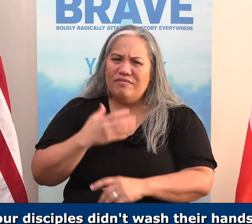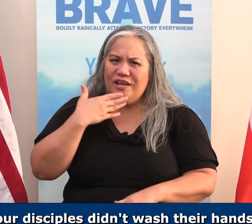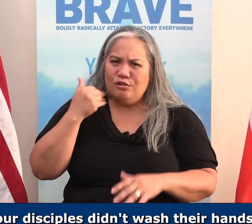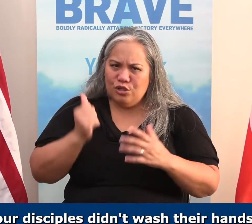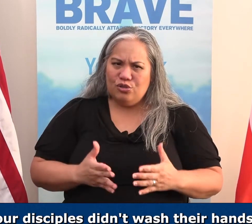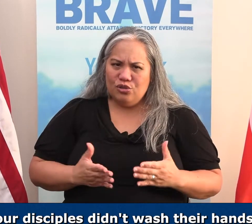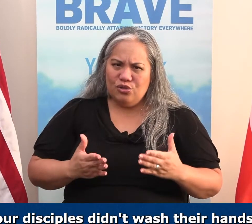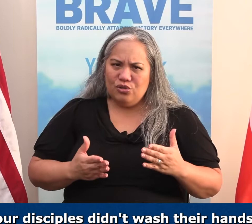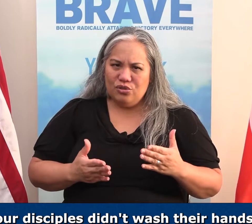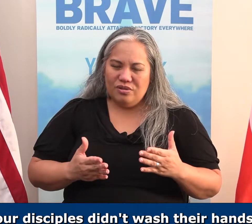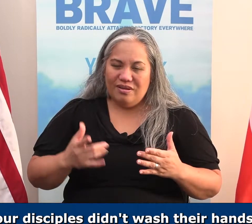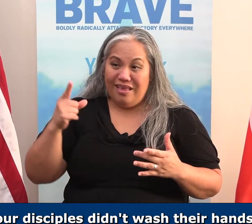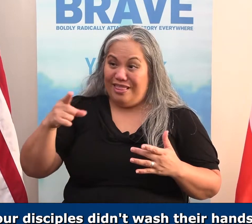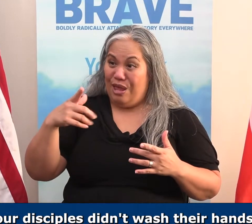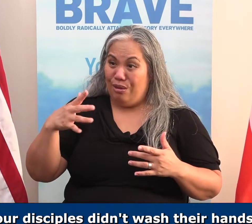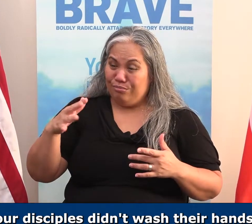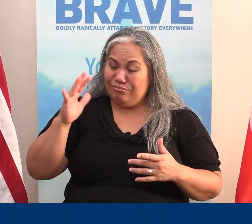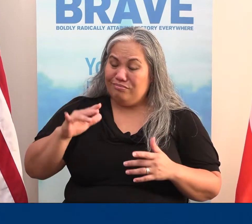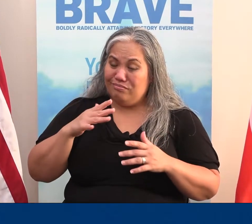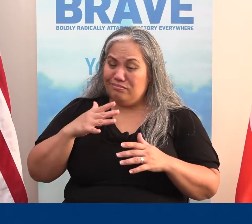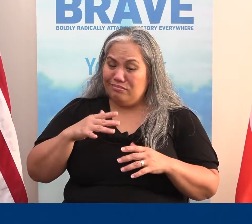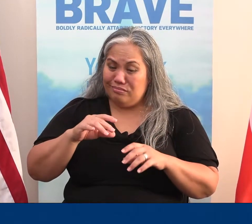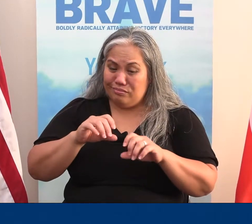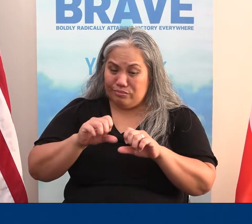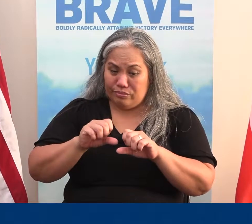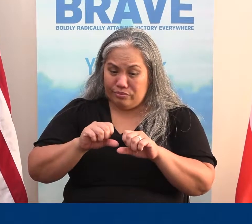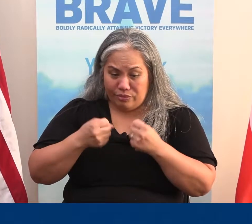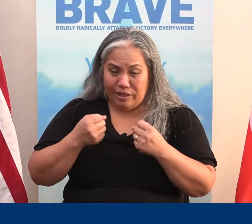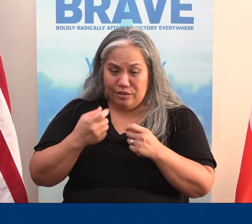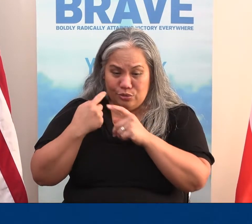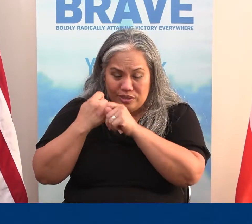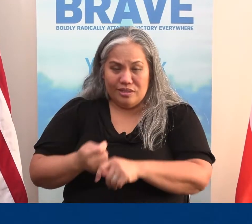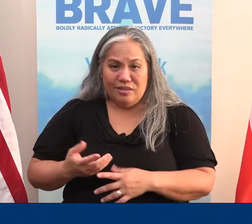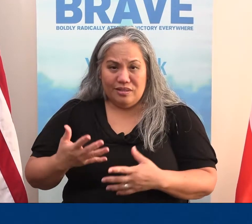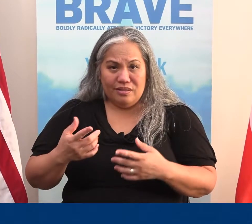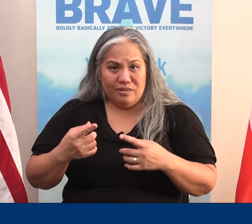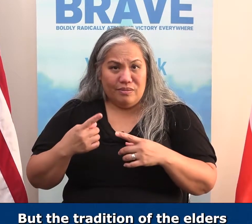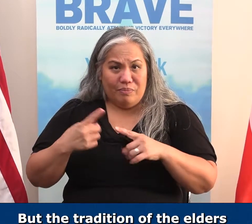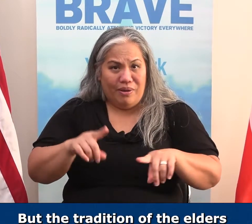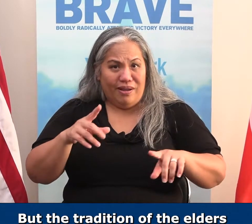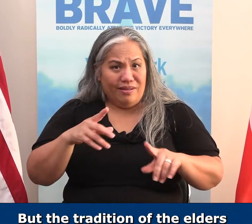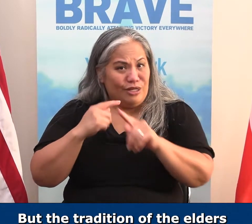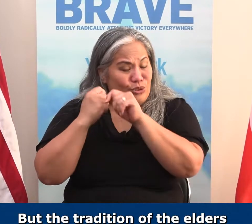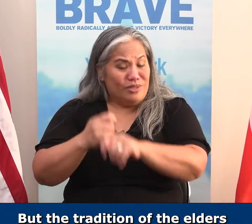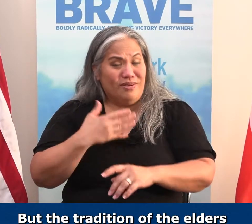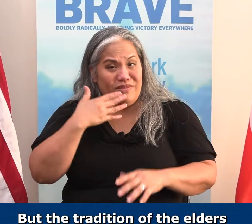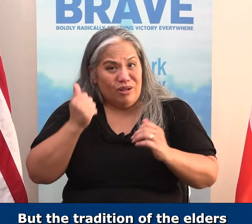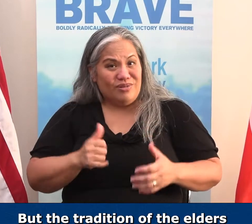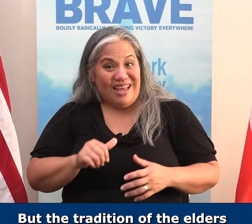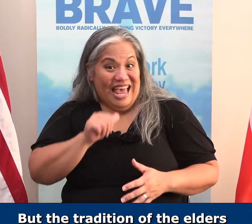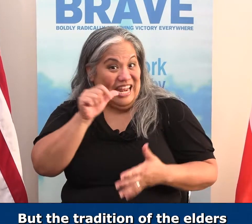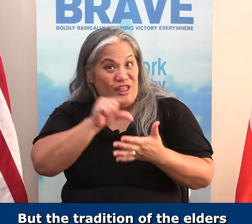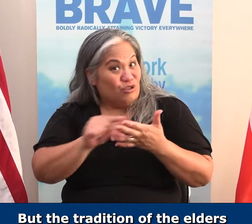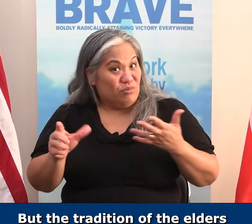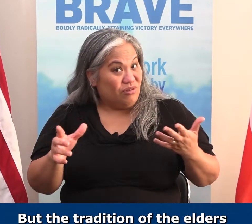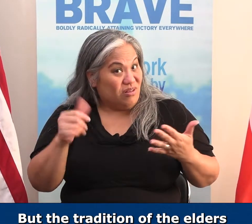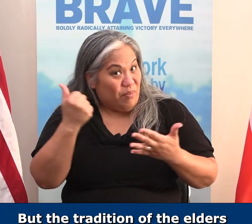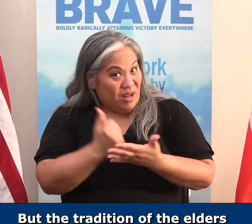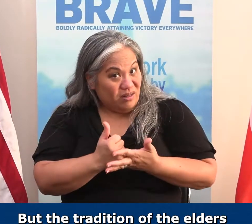and they are breaking the tradition of the elders. They were breaking the tradition of the elders, but the tradition of the elders is not